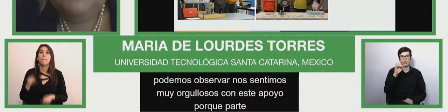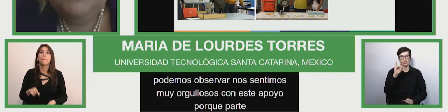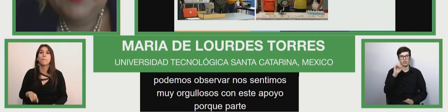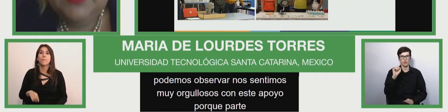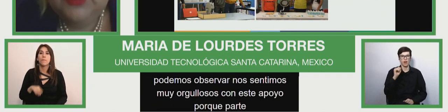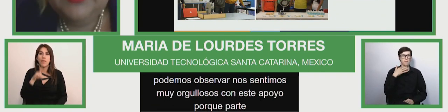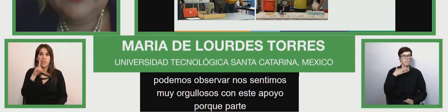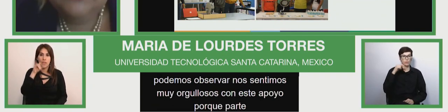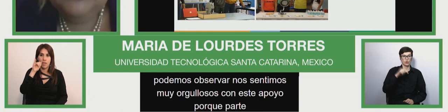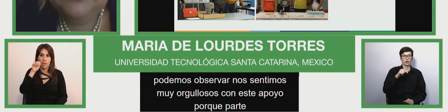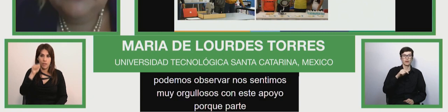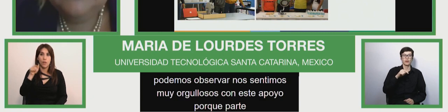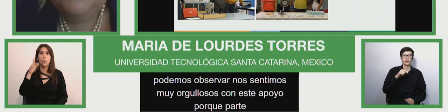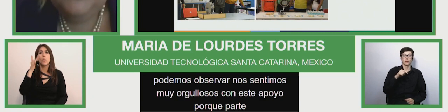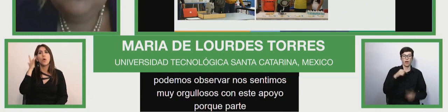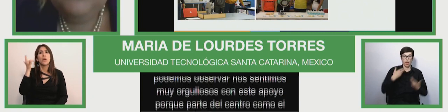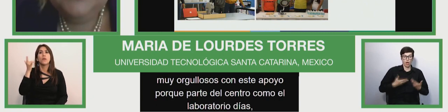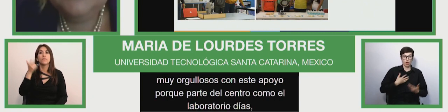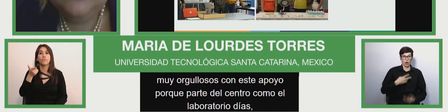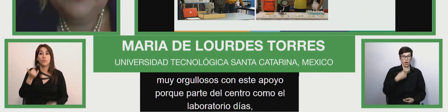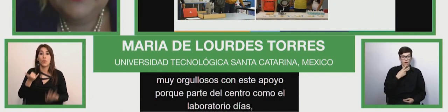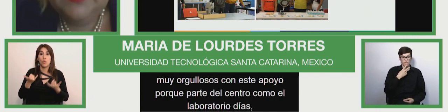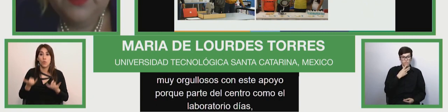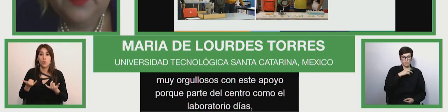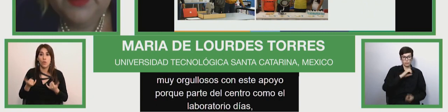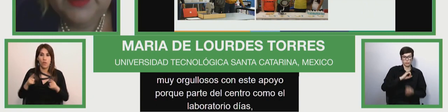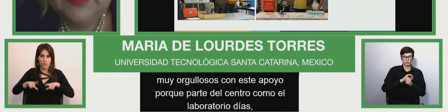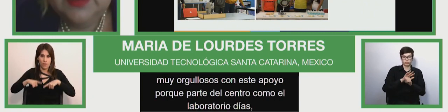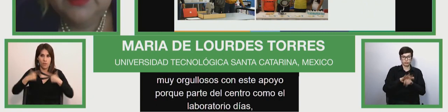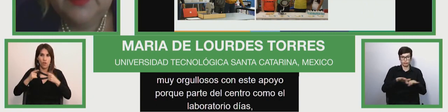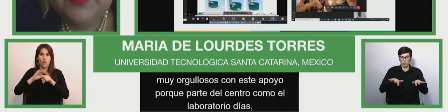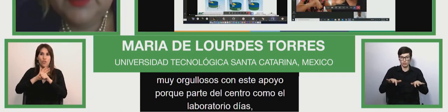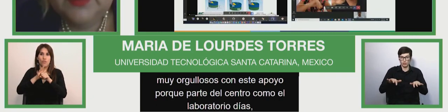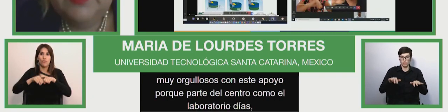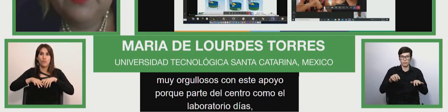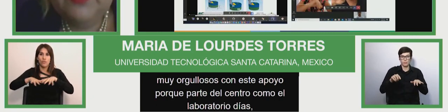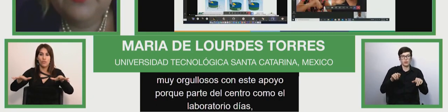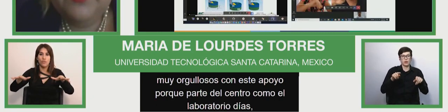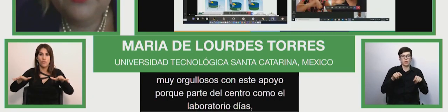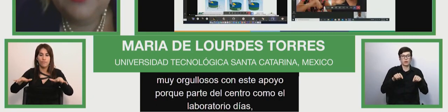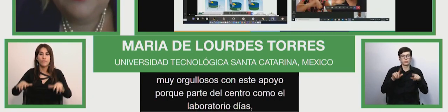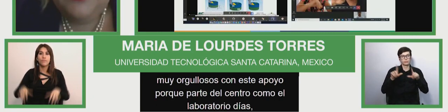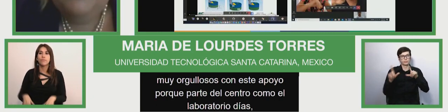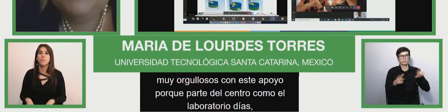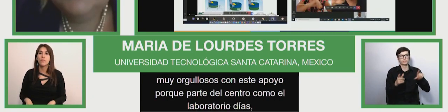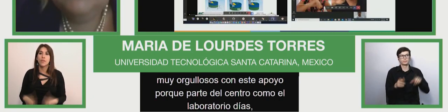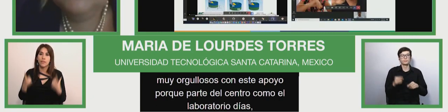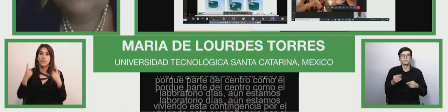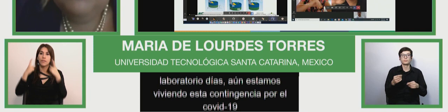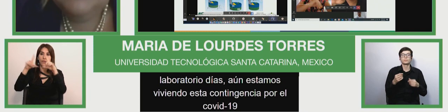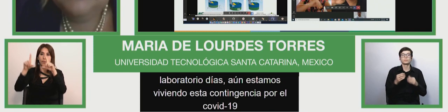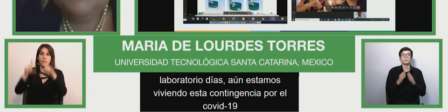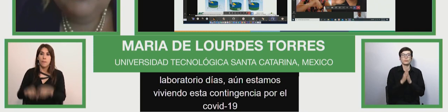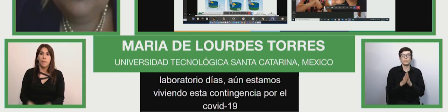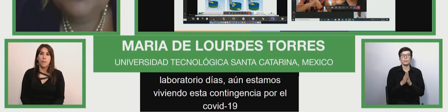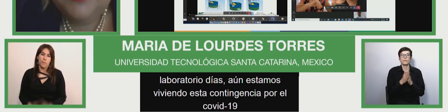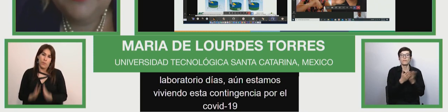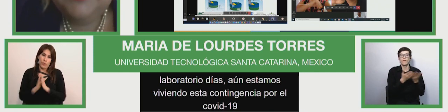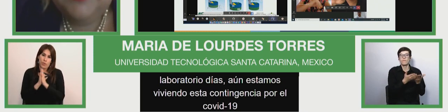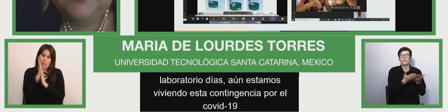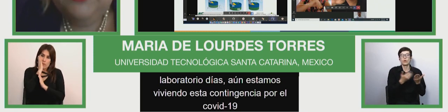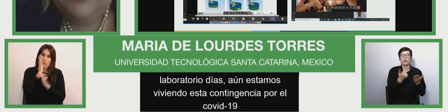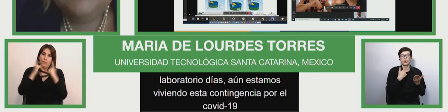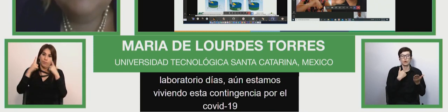monterrey in santa galeria with this support from this laboratory the laboratory